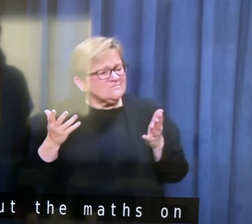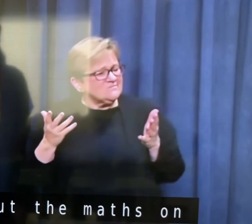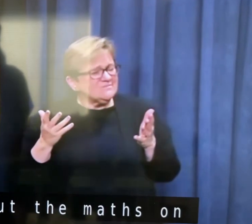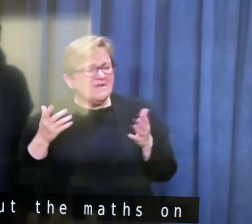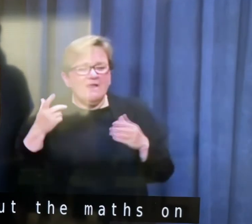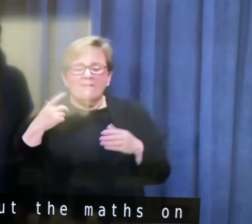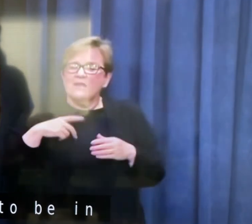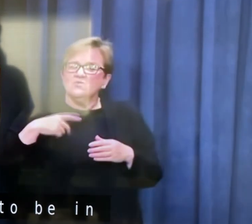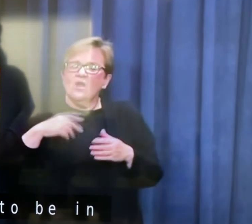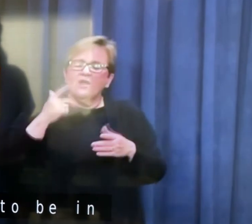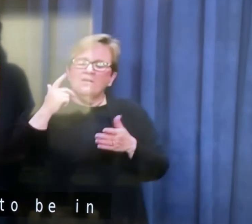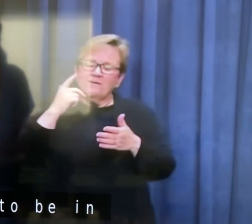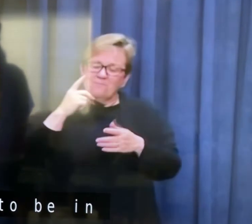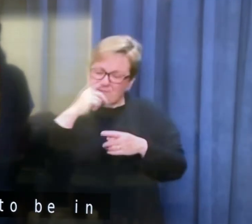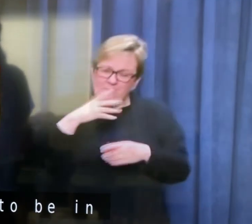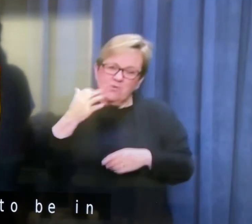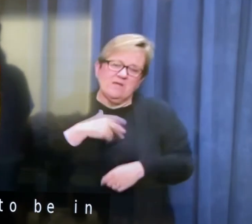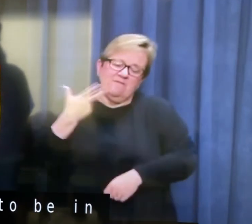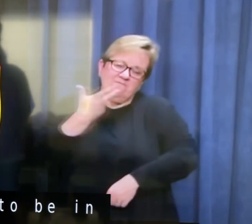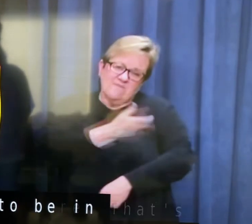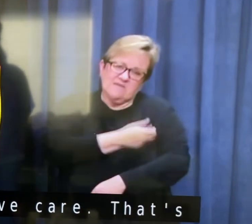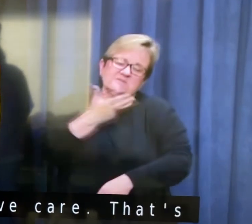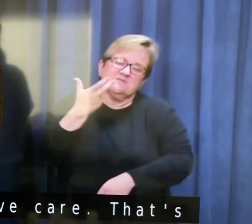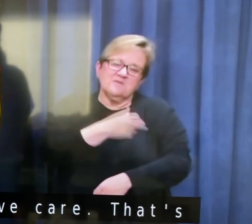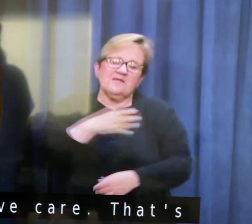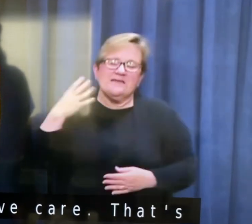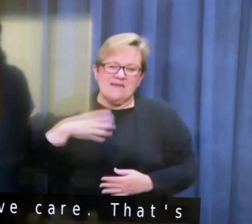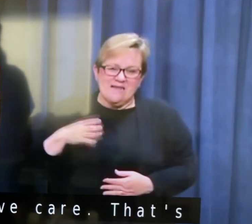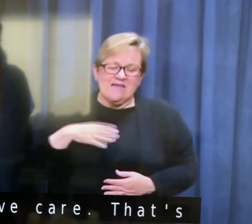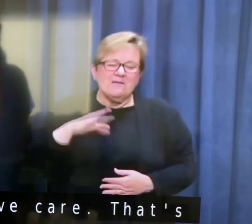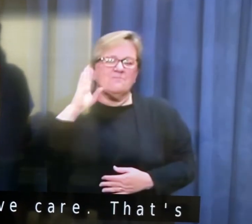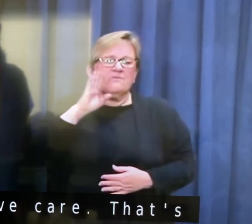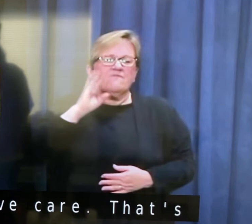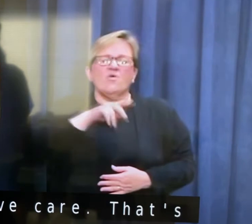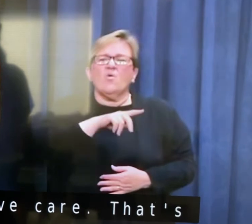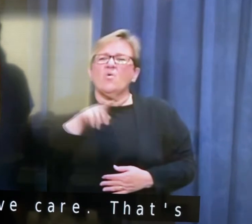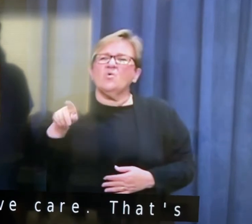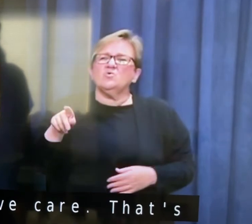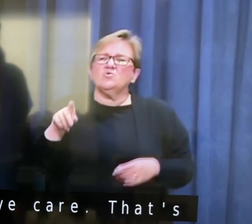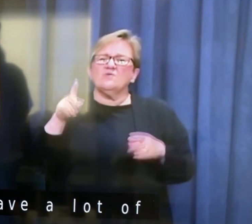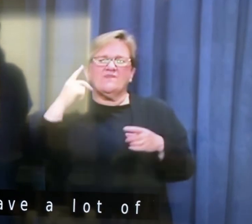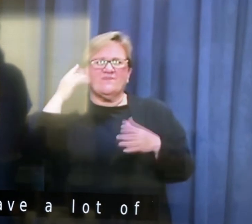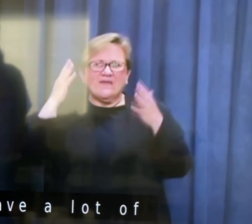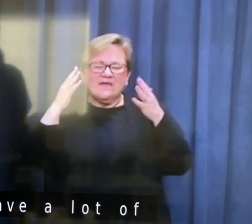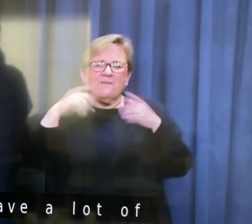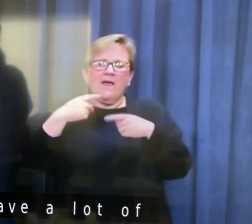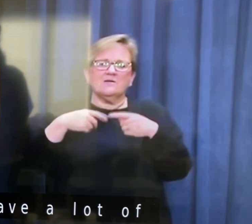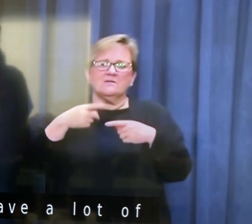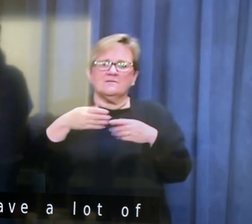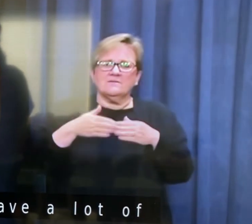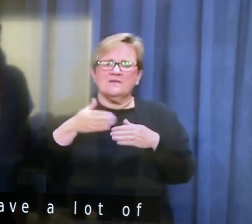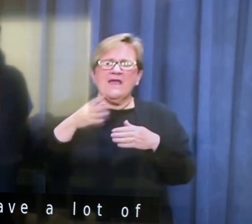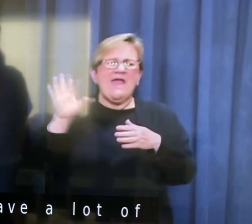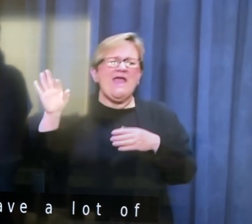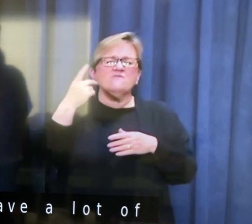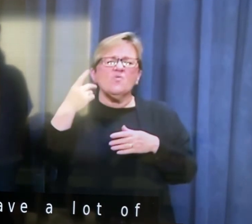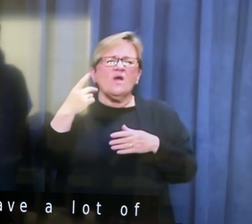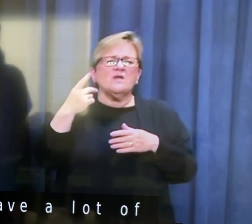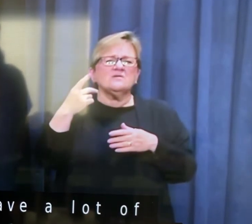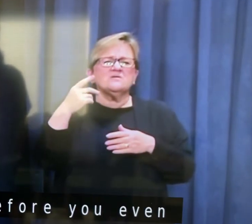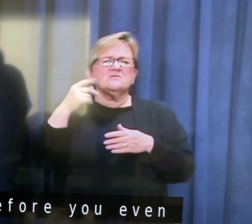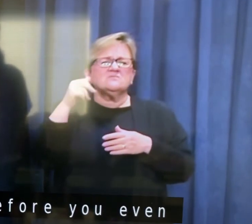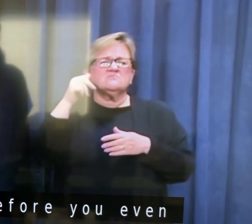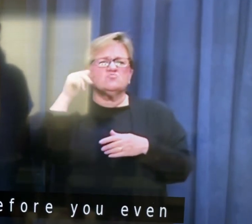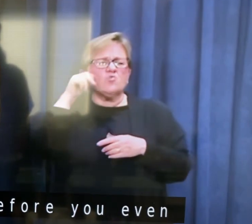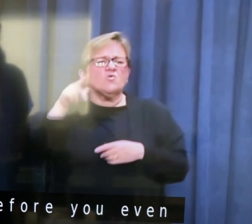that's why you're going to have a lot of people vaccinated before, uh, you even, uh, think about going down these routes. But I think everyone's pretty much of